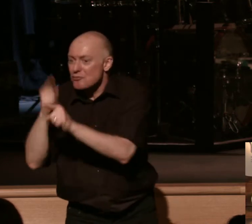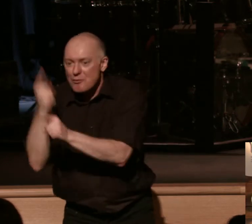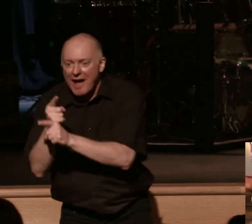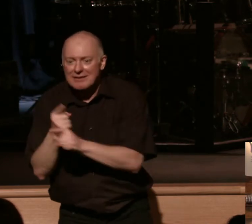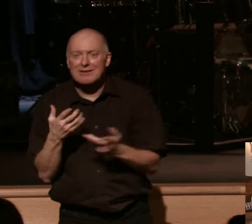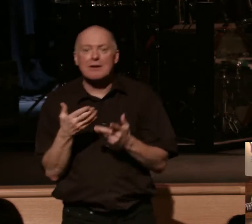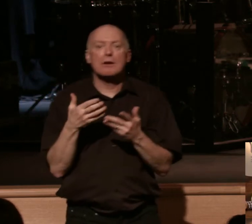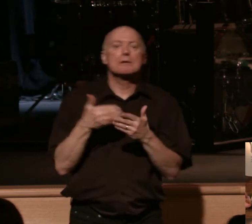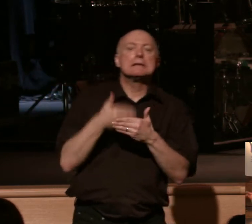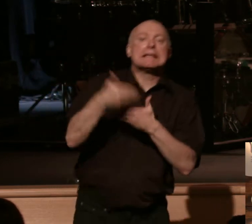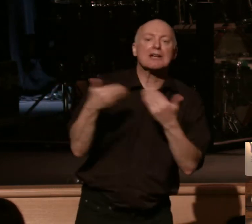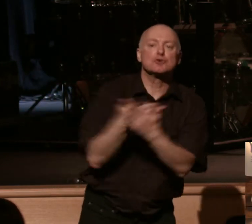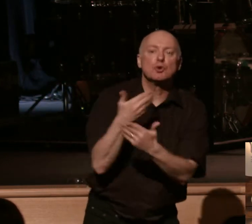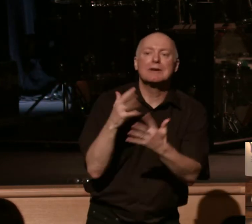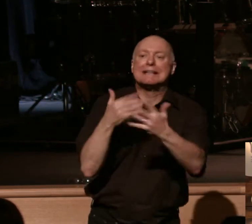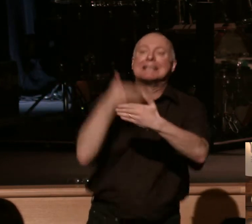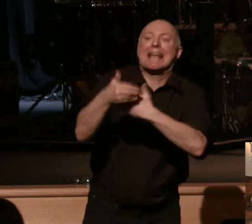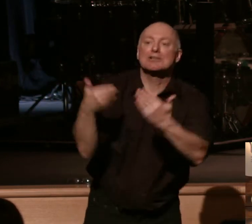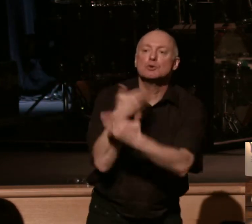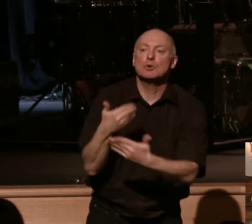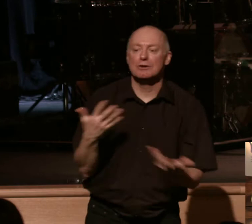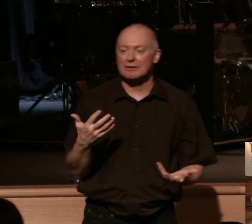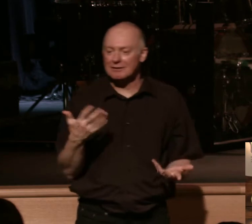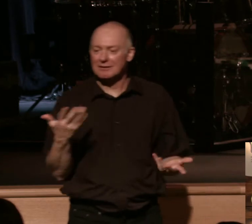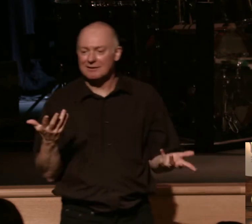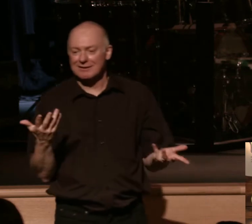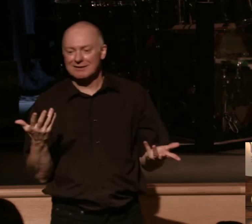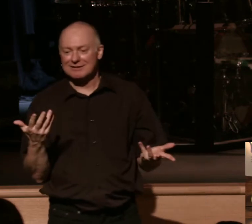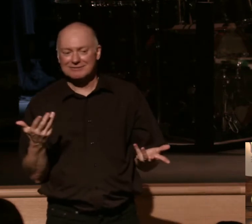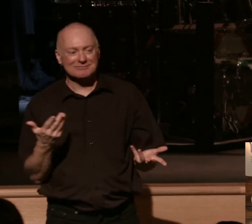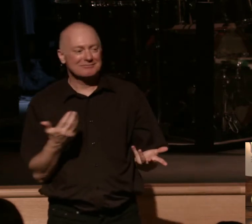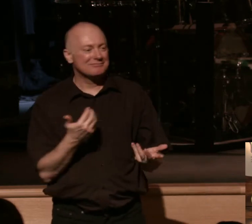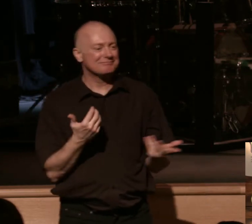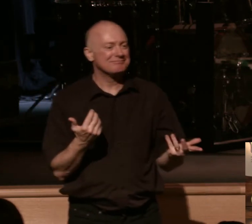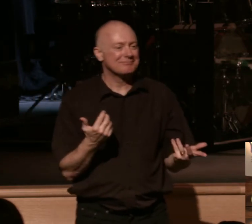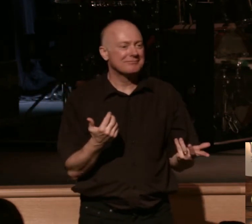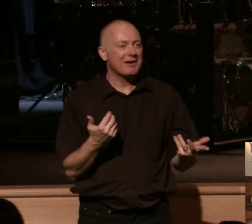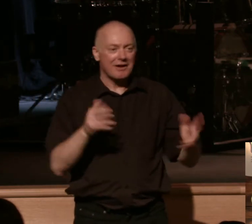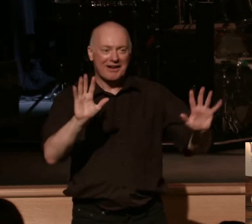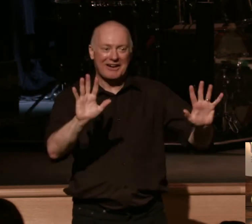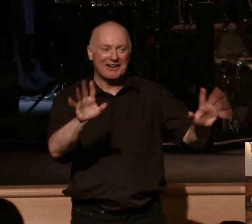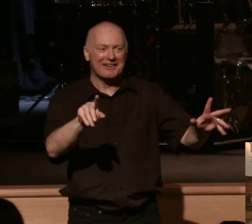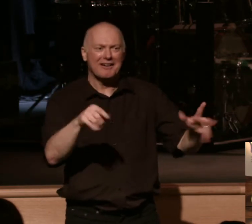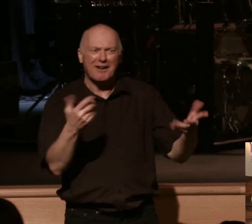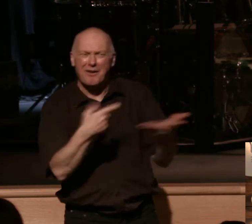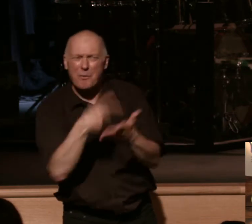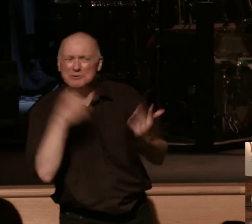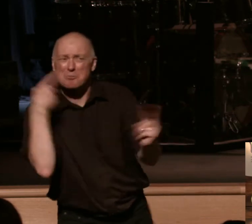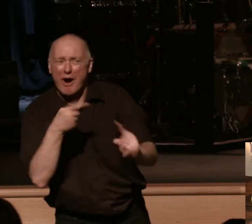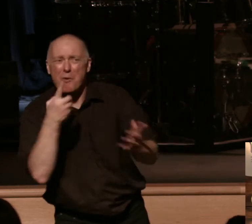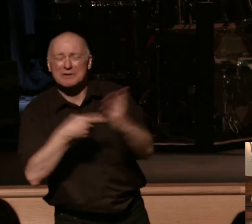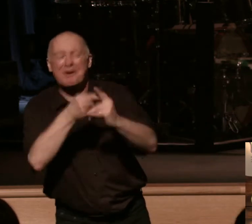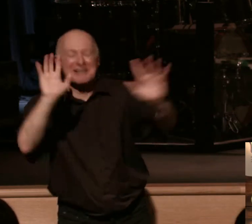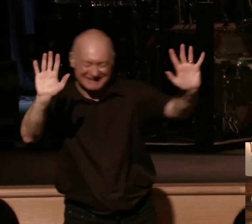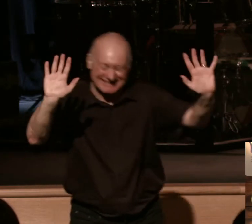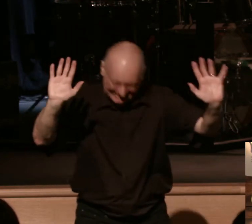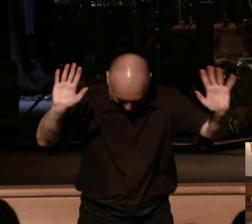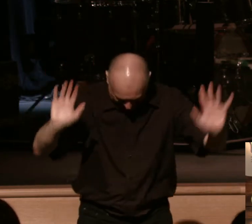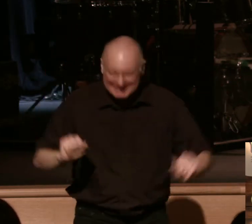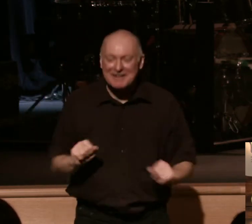next that drives you to get that next new. But I'm going somewhere with this, okay? I'm going somewhere with this. What if, though, what if, and this is where